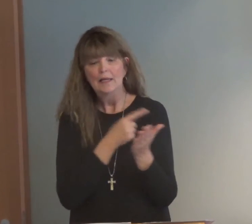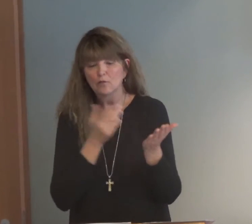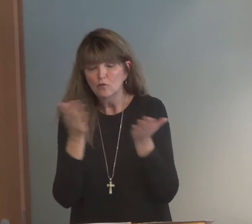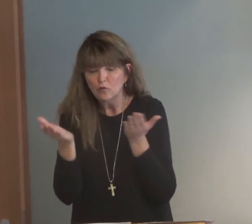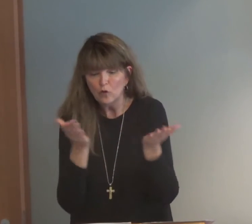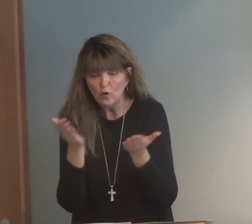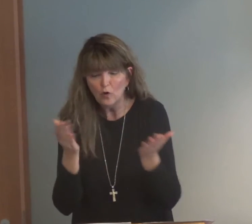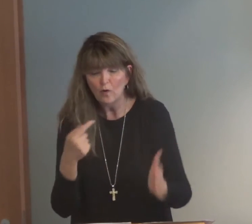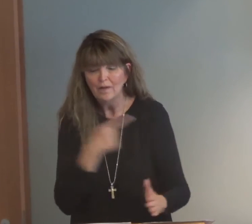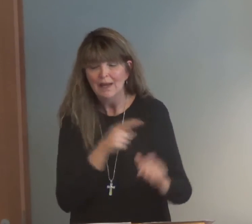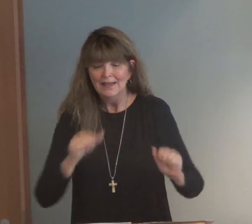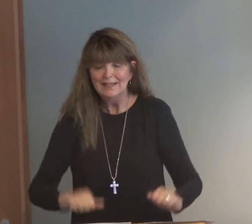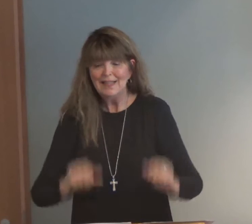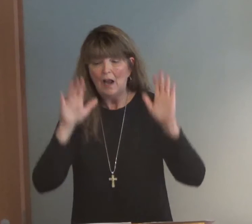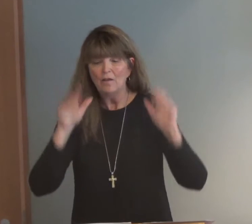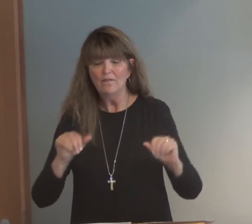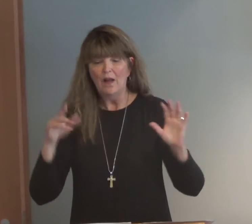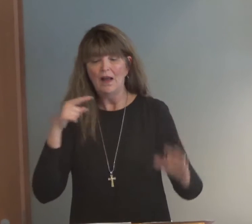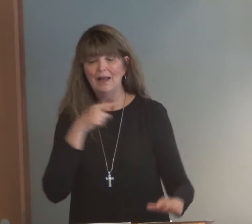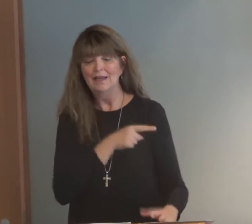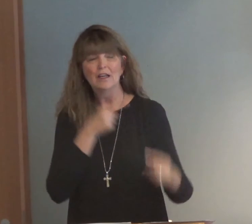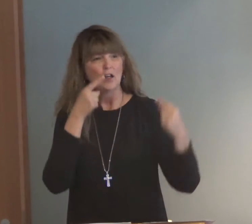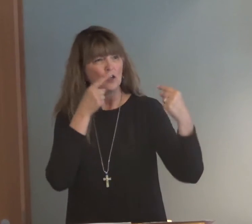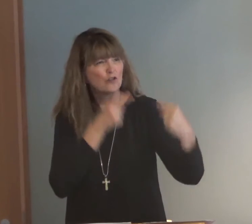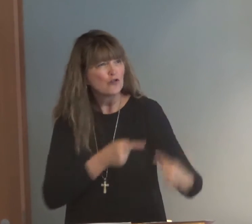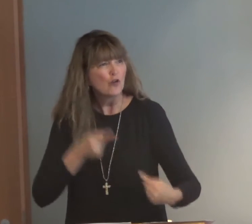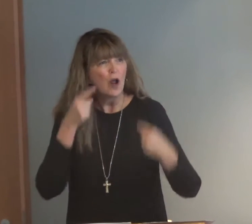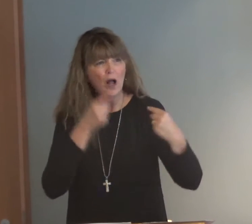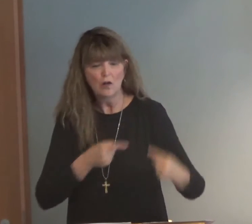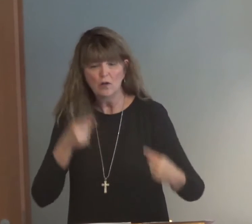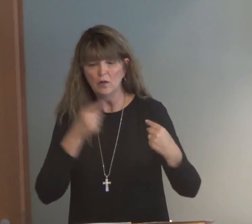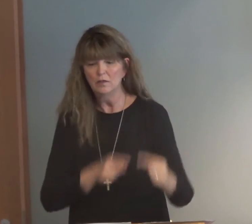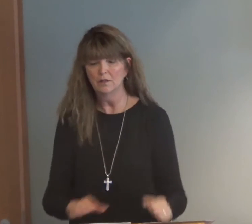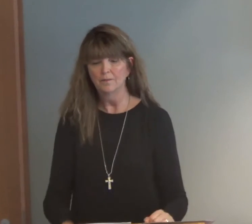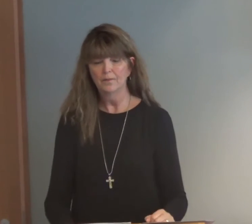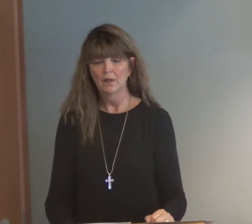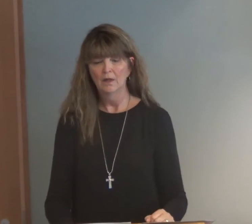He prayed. He served. He sacrificed. He struggled.